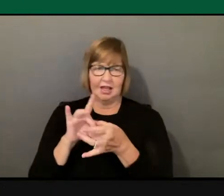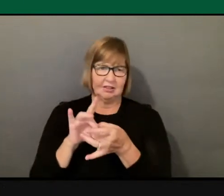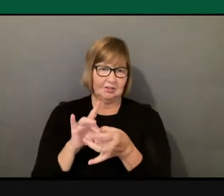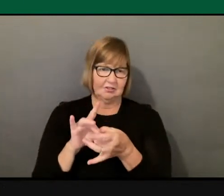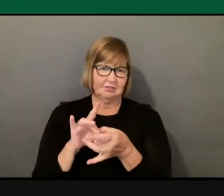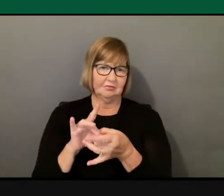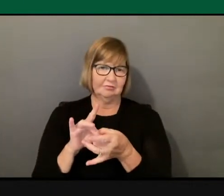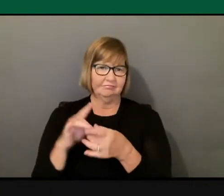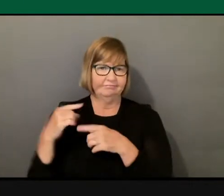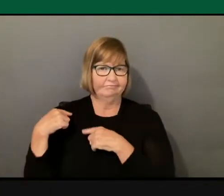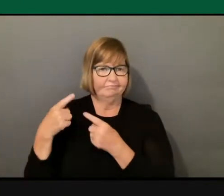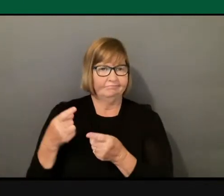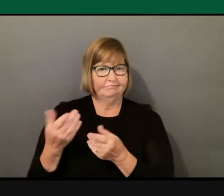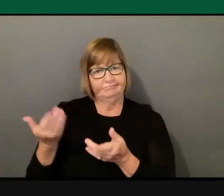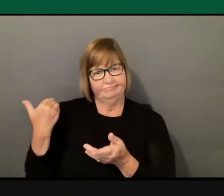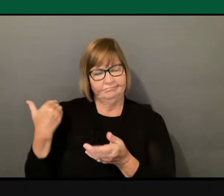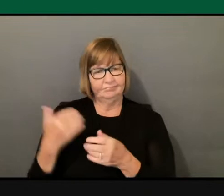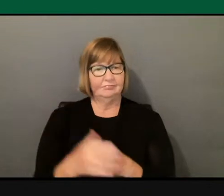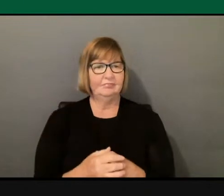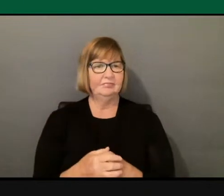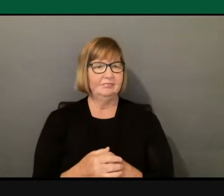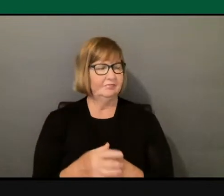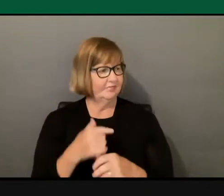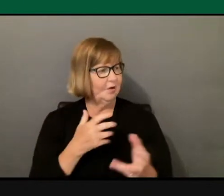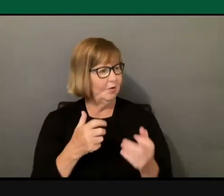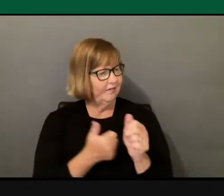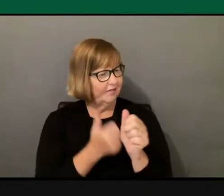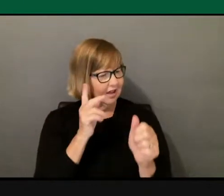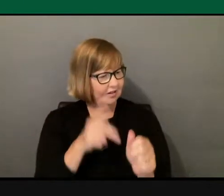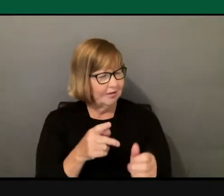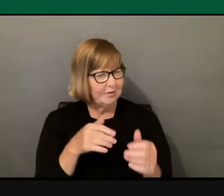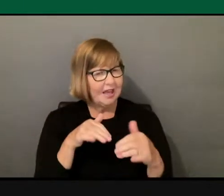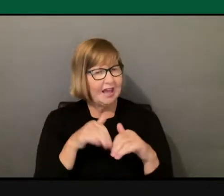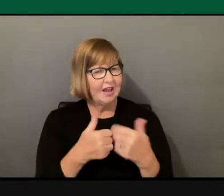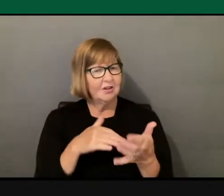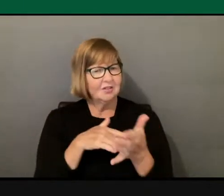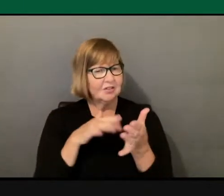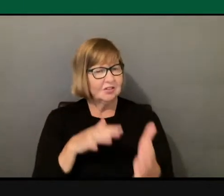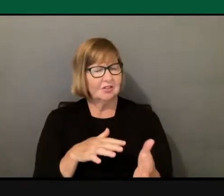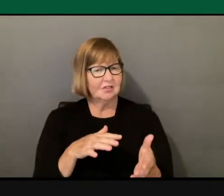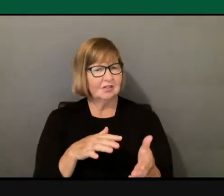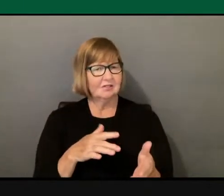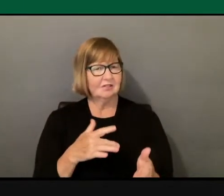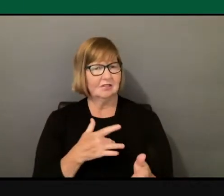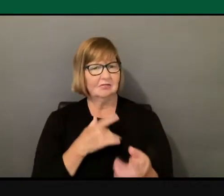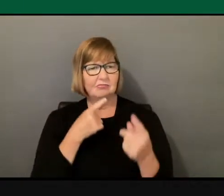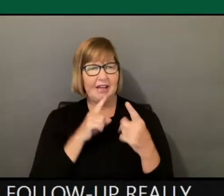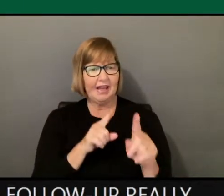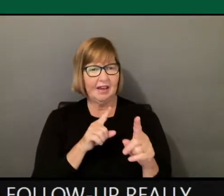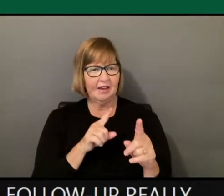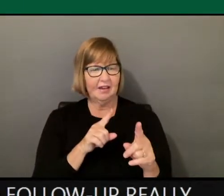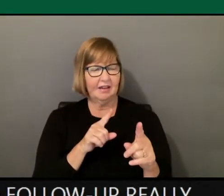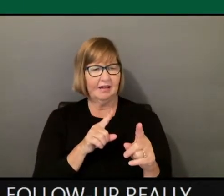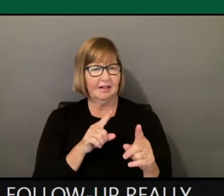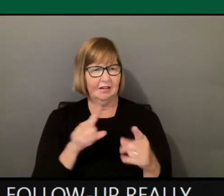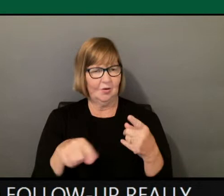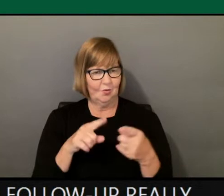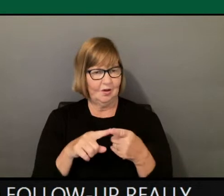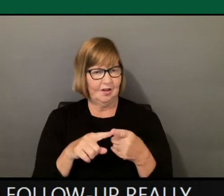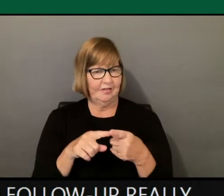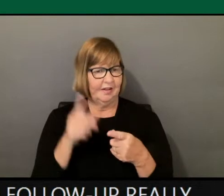So I'm going to just follow up really quickly. So how do students react when they get this information for the first time?